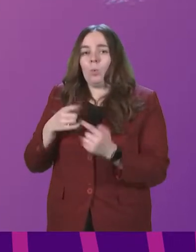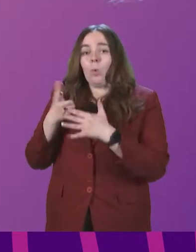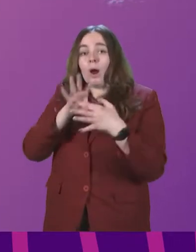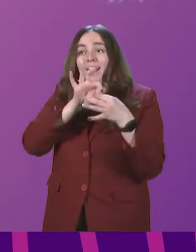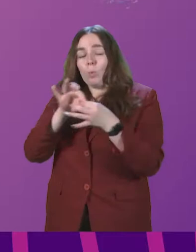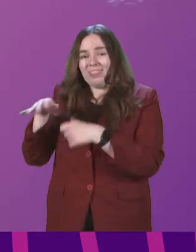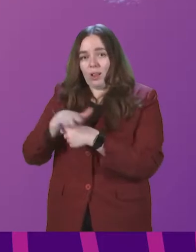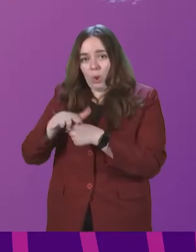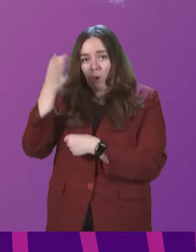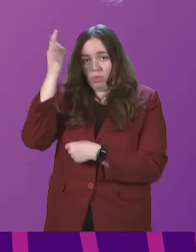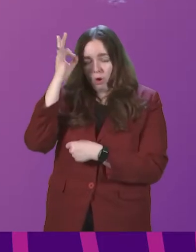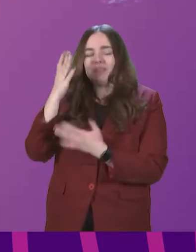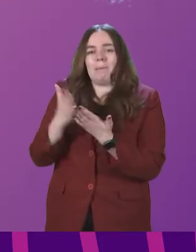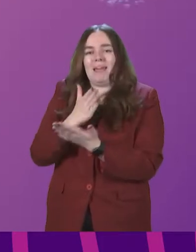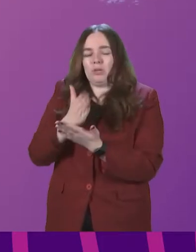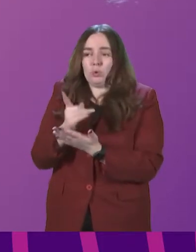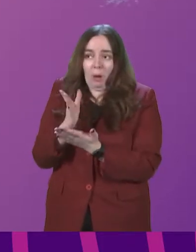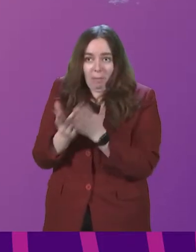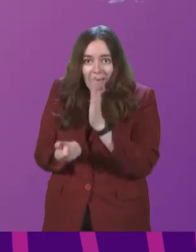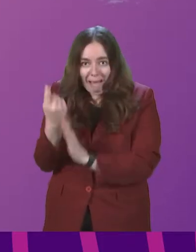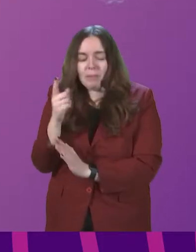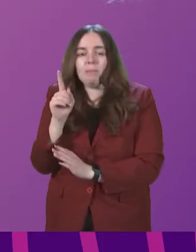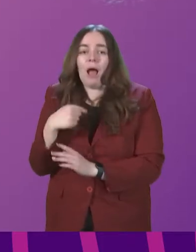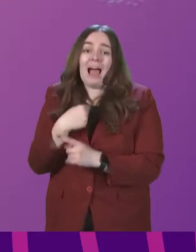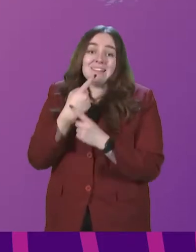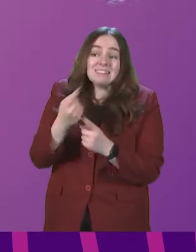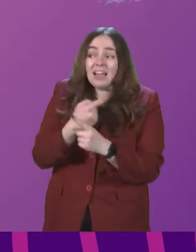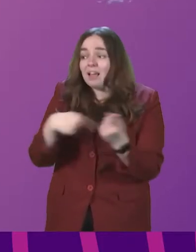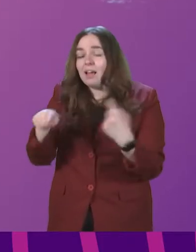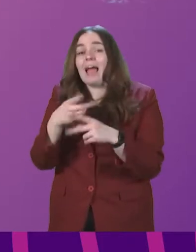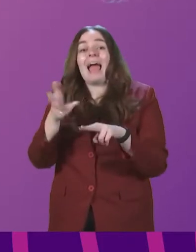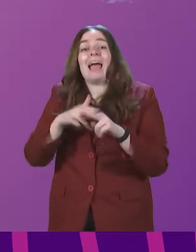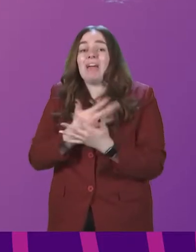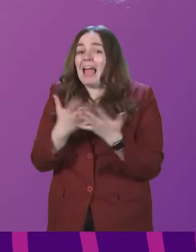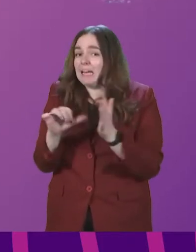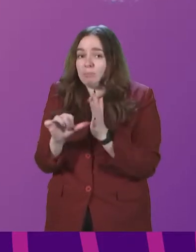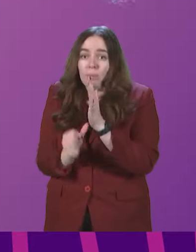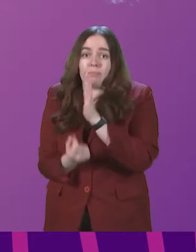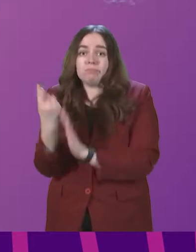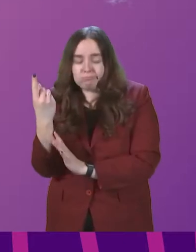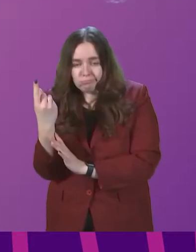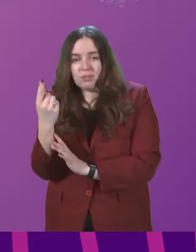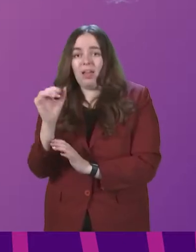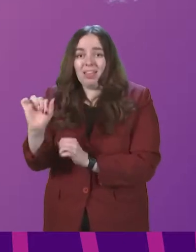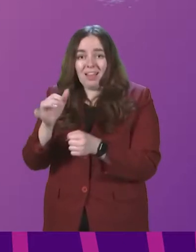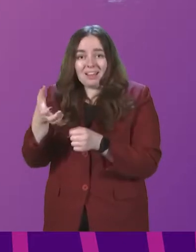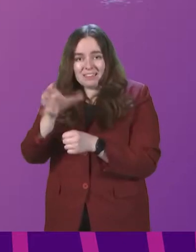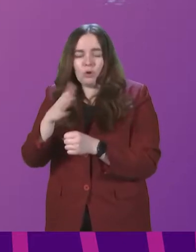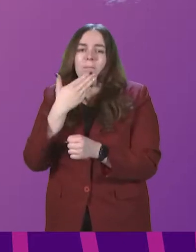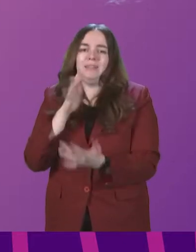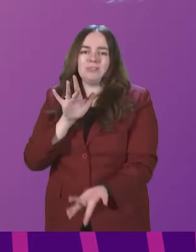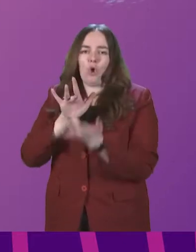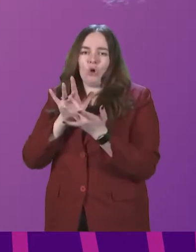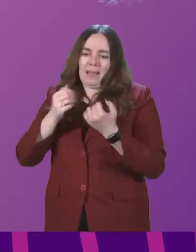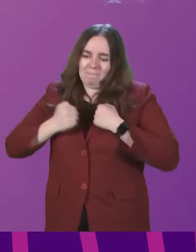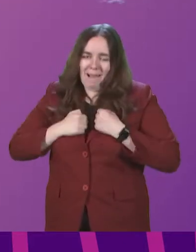local authorities to ensure that it's happening. But I say to members, if there are any issues that emerge involving their constituents, please contact